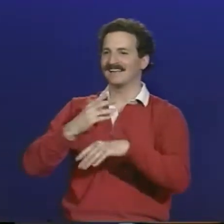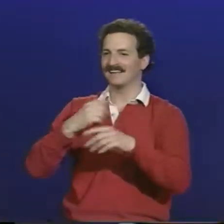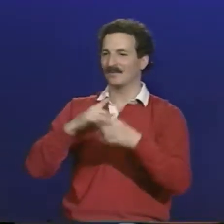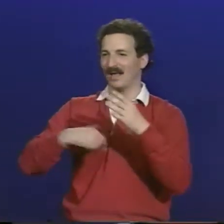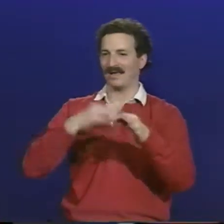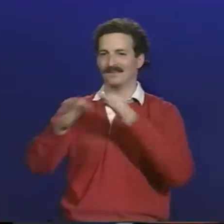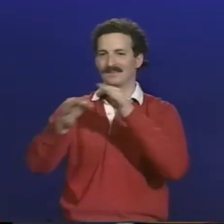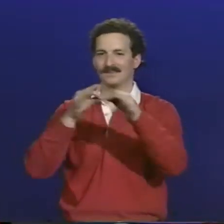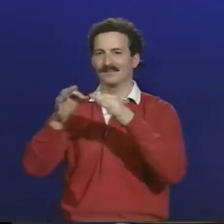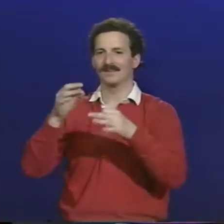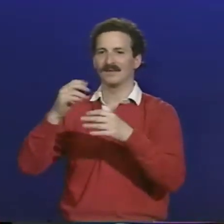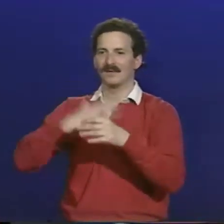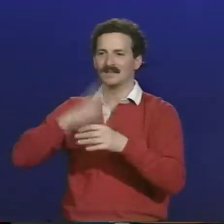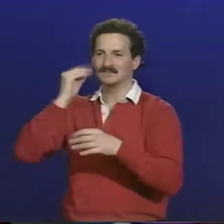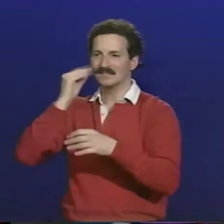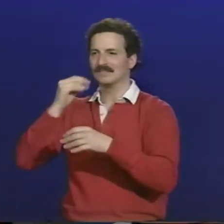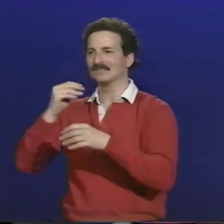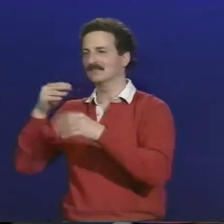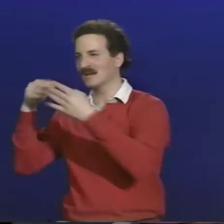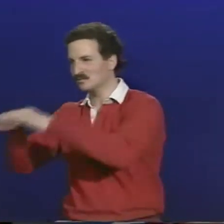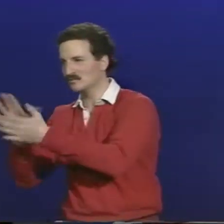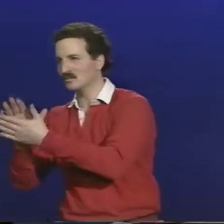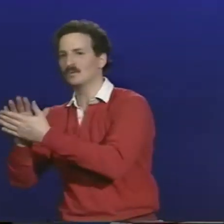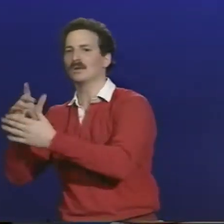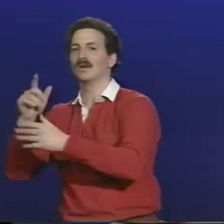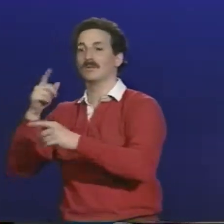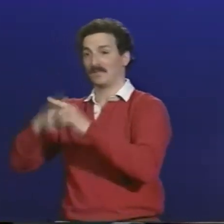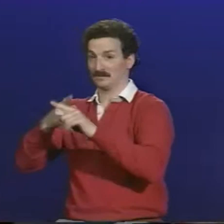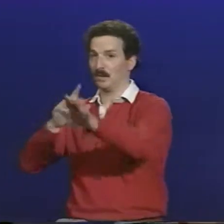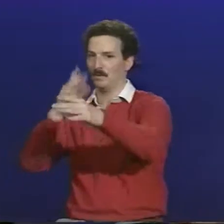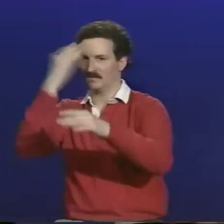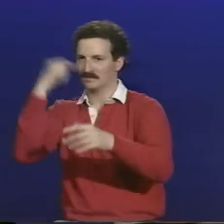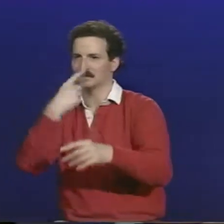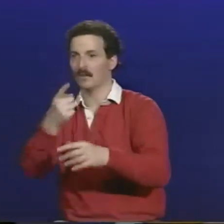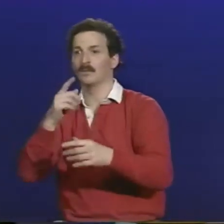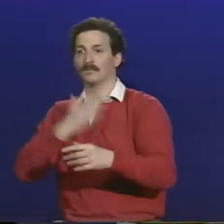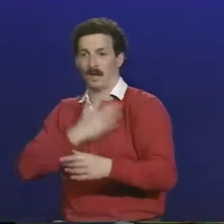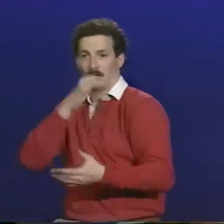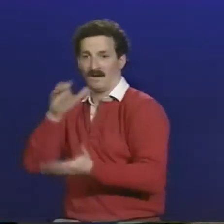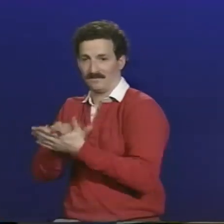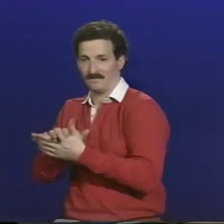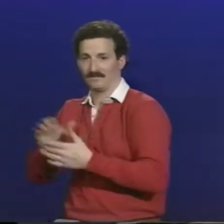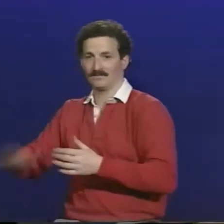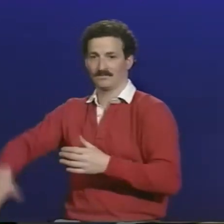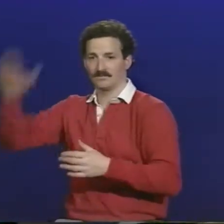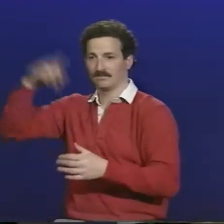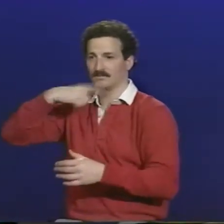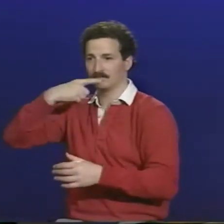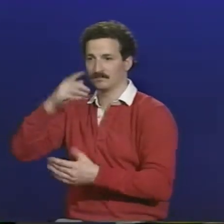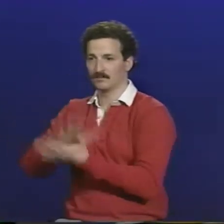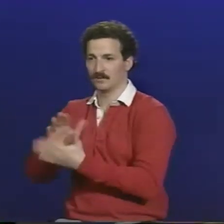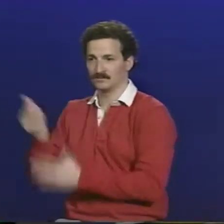the Kendall Demonstration Elementary School was the right decision because of my own experiences and also because of, oh,